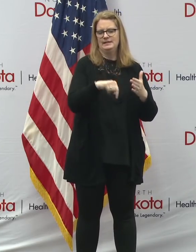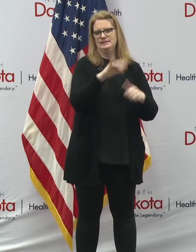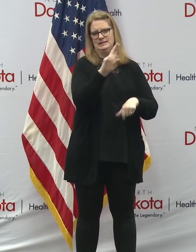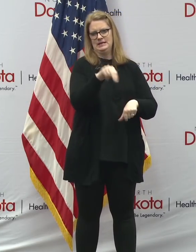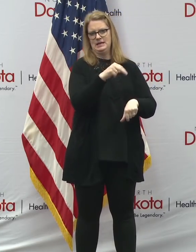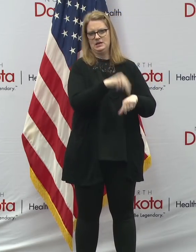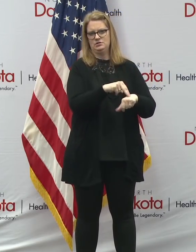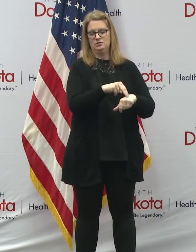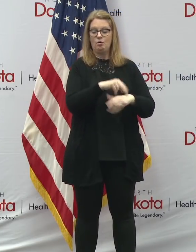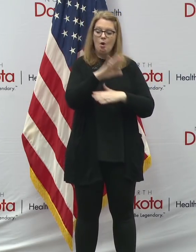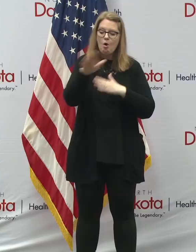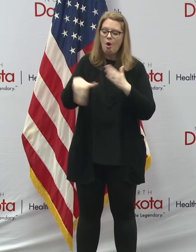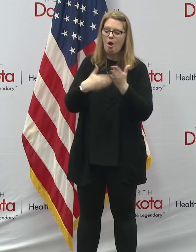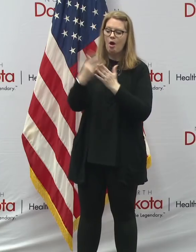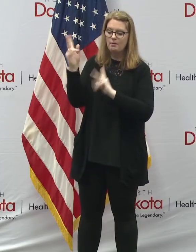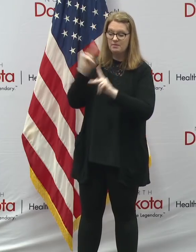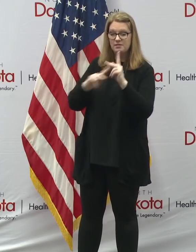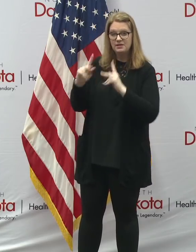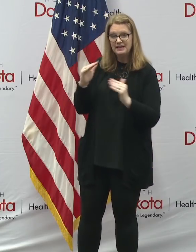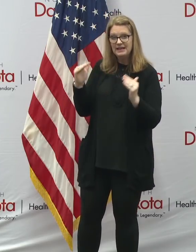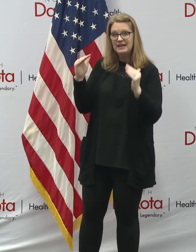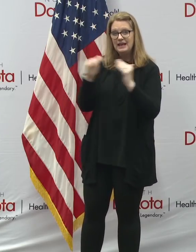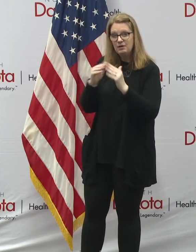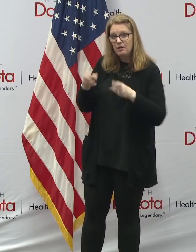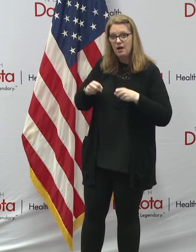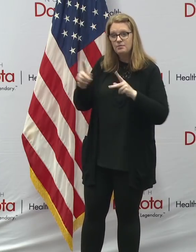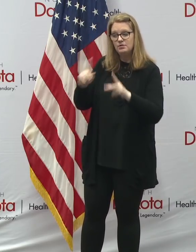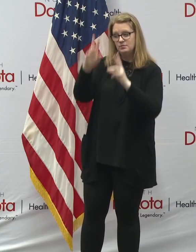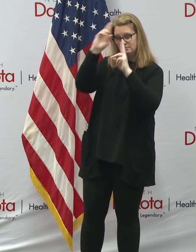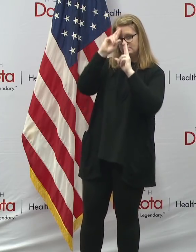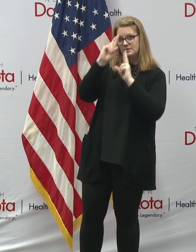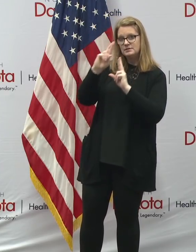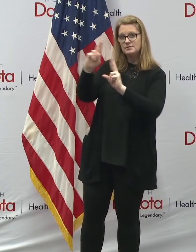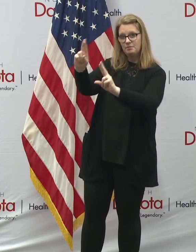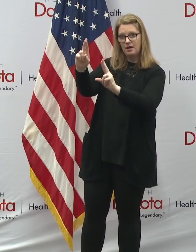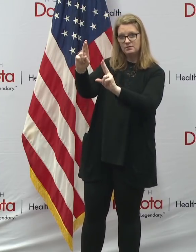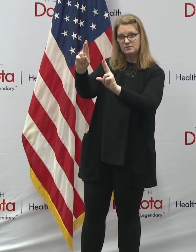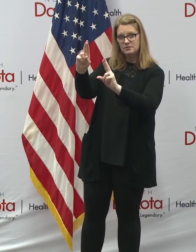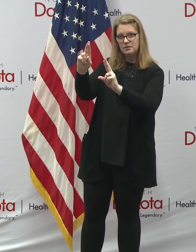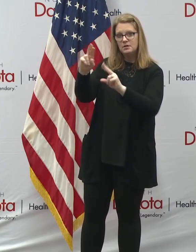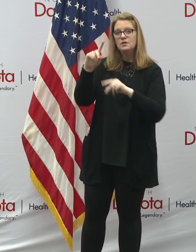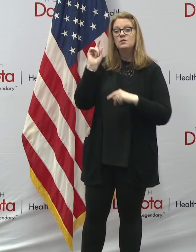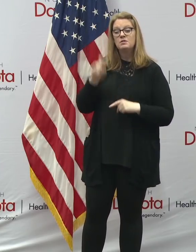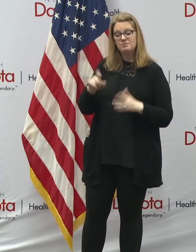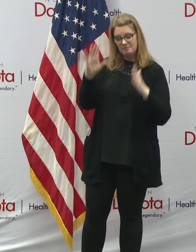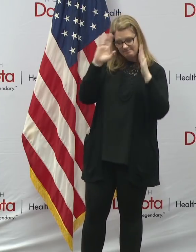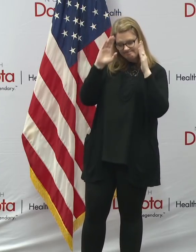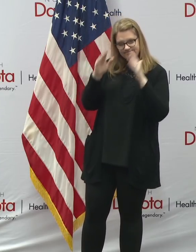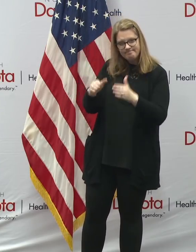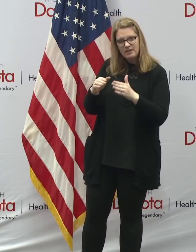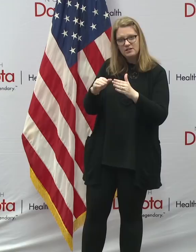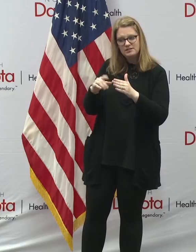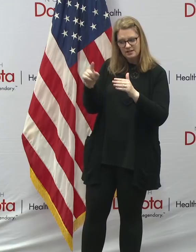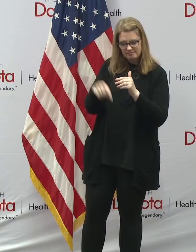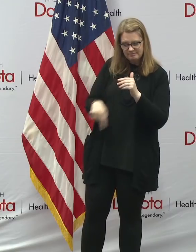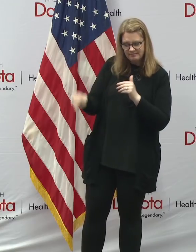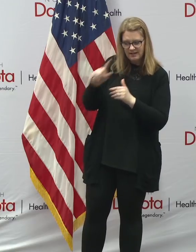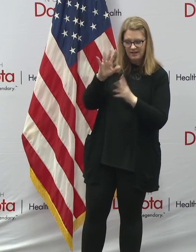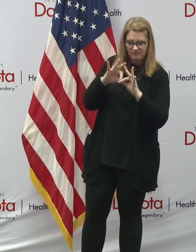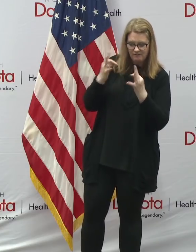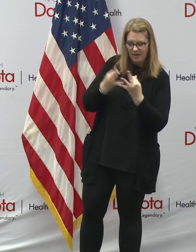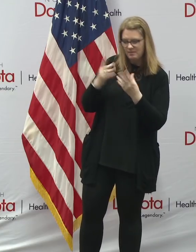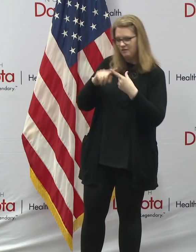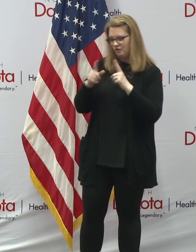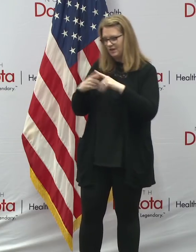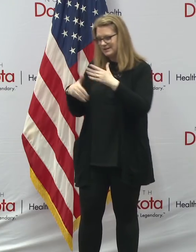entitled to equal opportunity and respect. We need to be attentive to the heightened protections and needs of family, friends, and neighbors